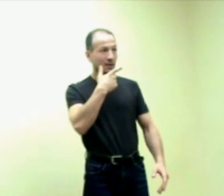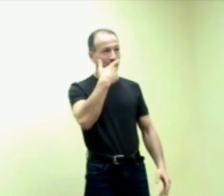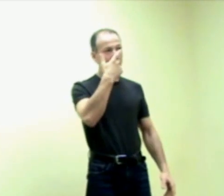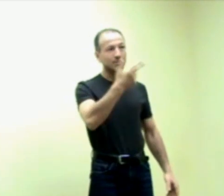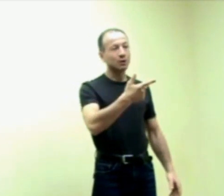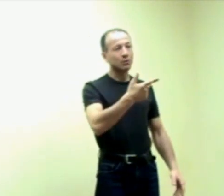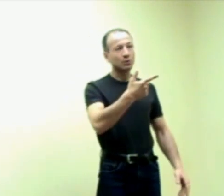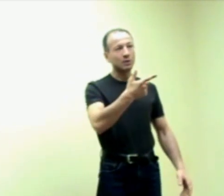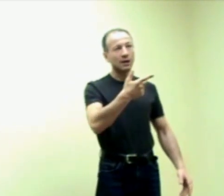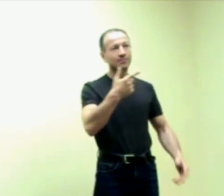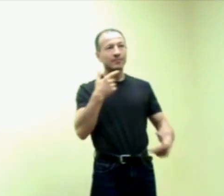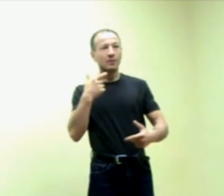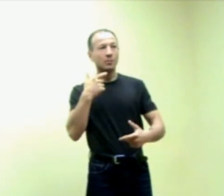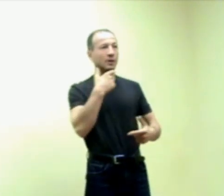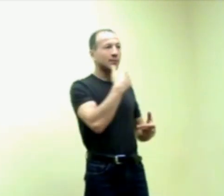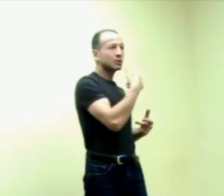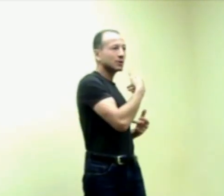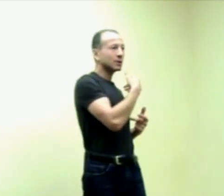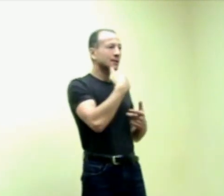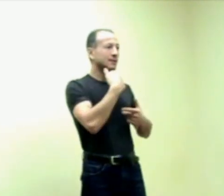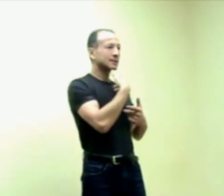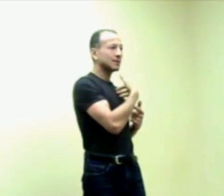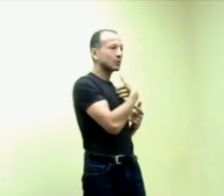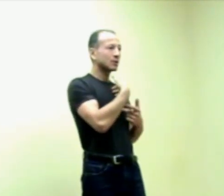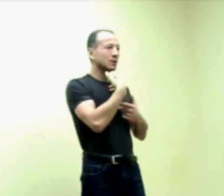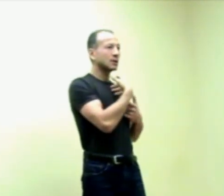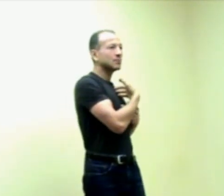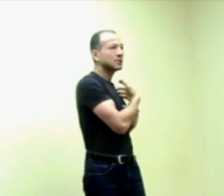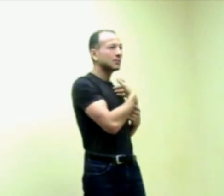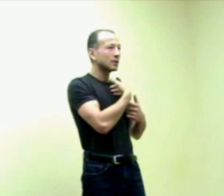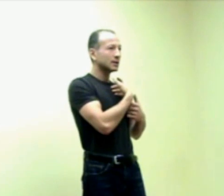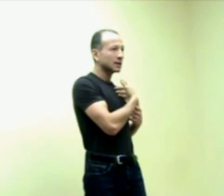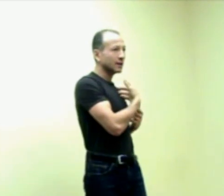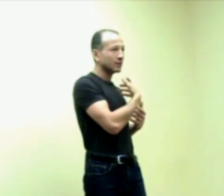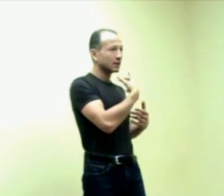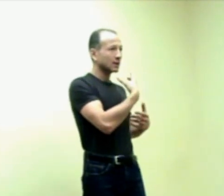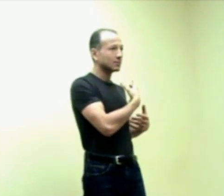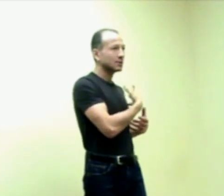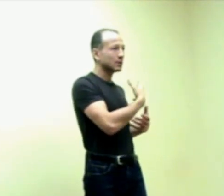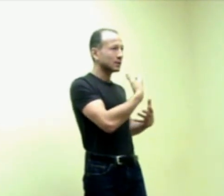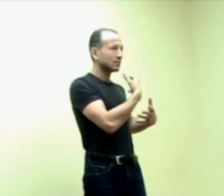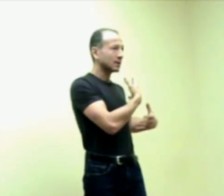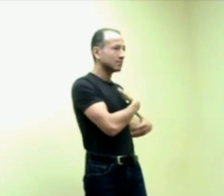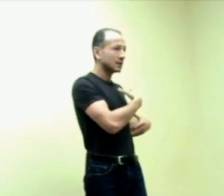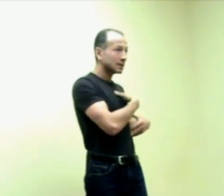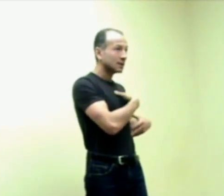there is much more to come. When I'm turning at this same rotation, I'm stimulating everything. I'm stimulating my breathing.